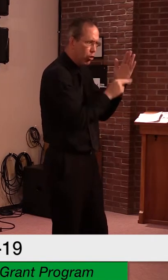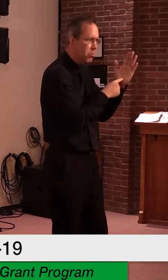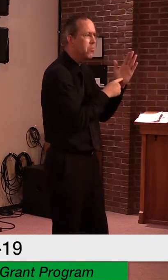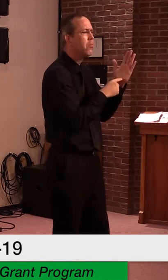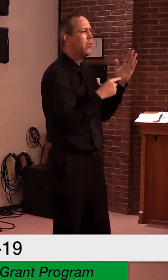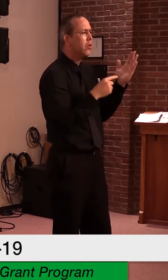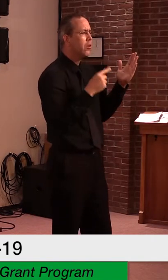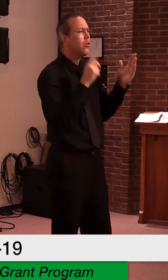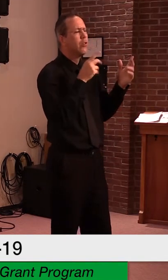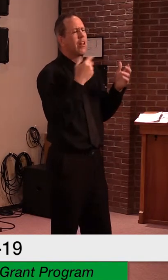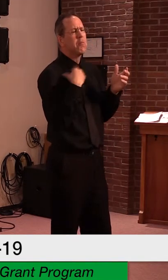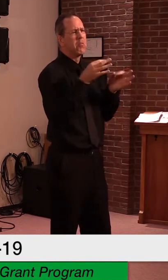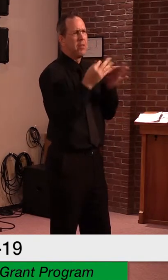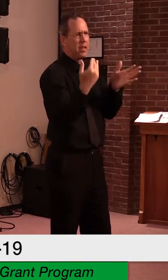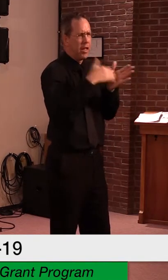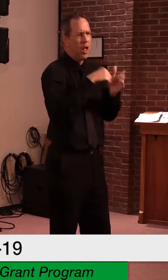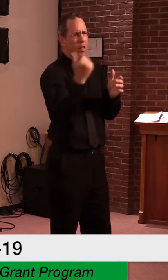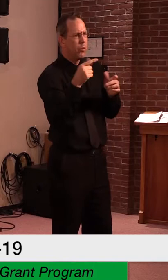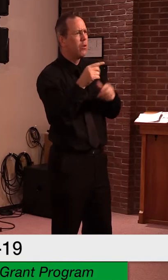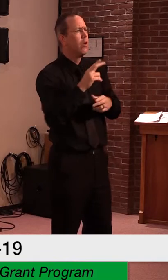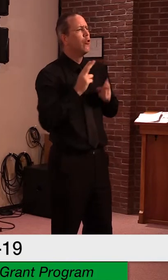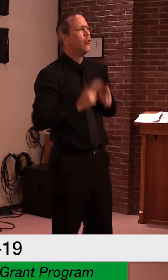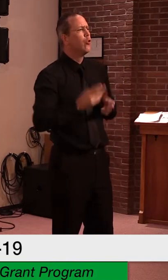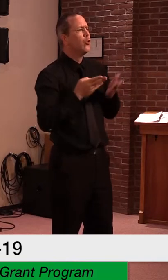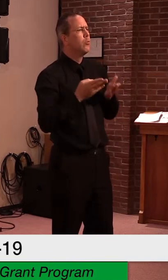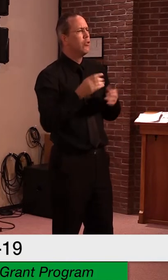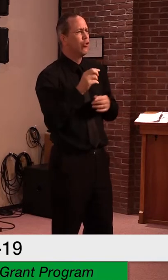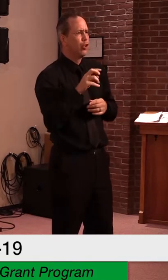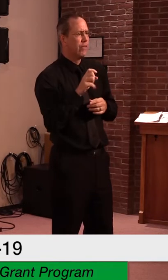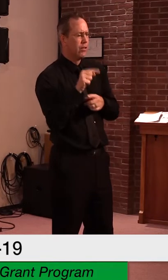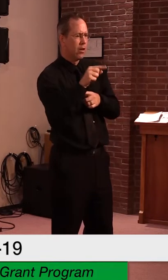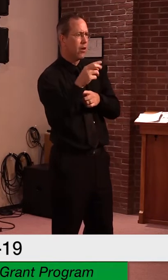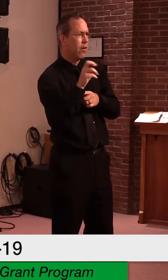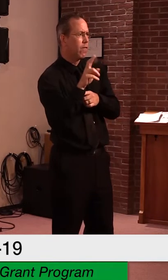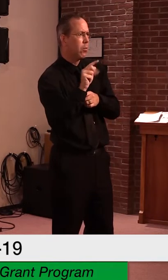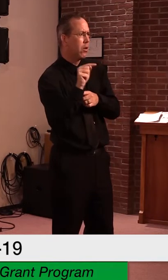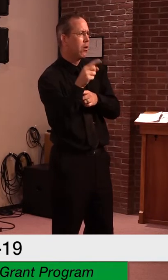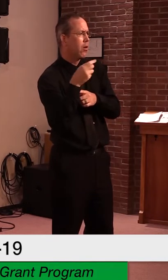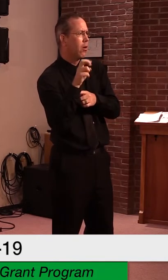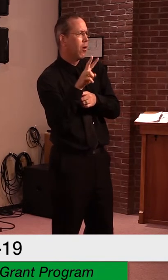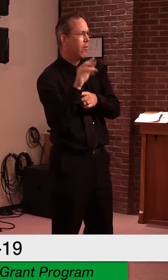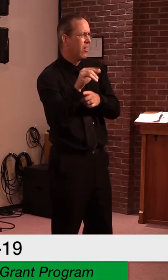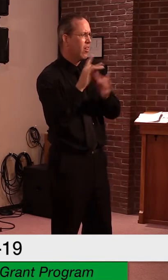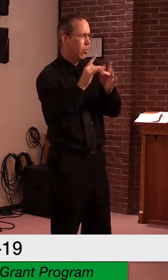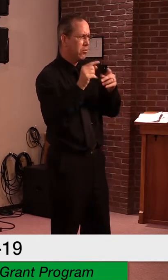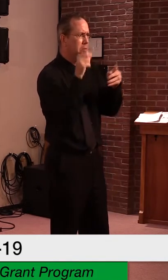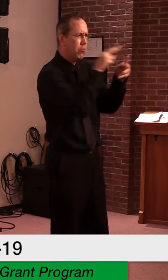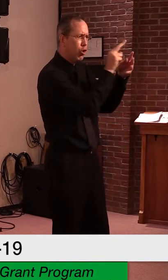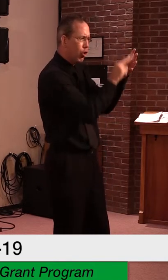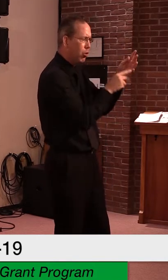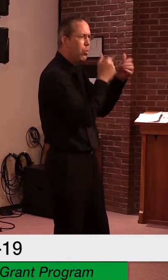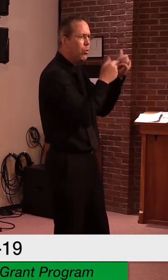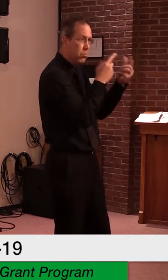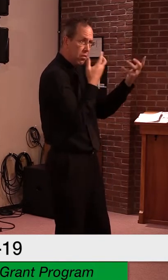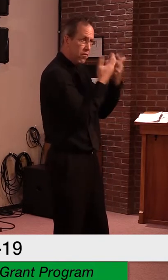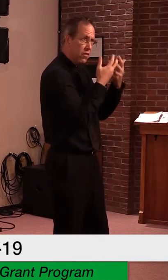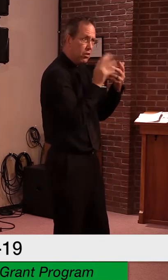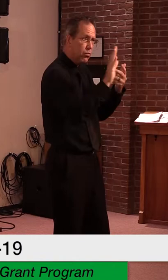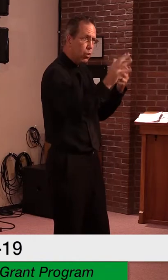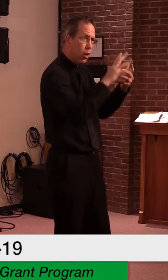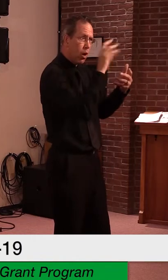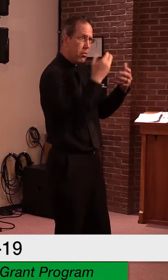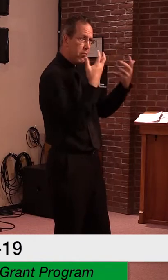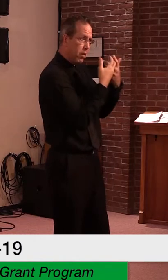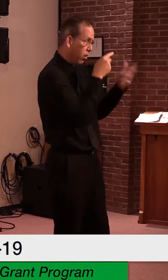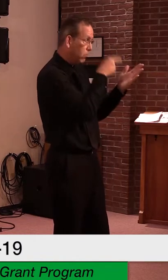Services, one word, dot Vermont dot gov. Human Services dot Vermont dot gov. With